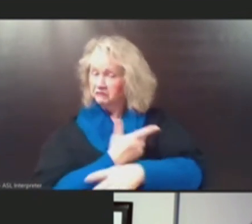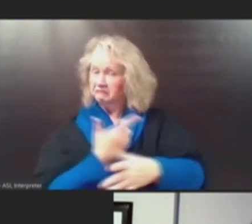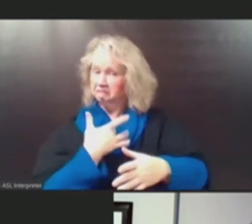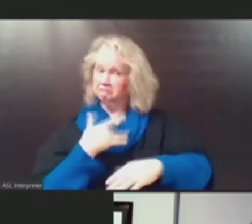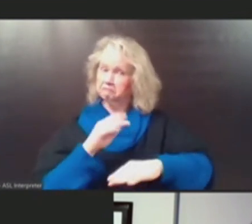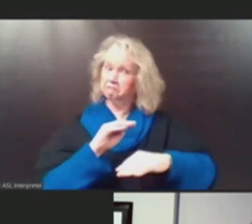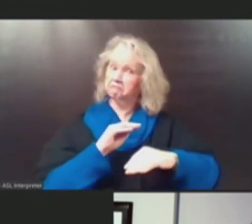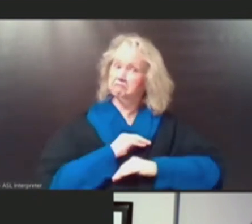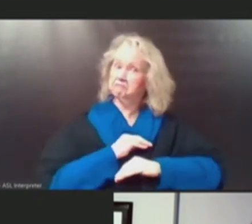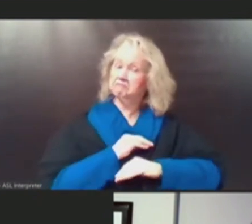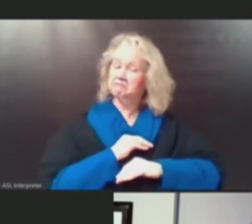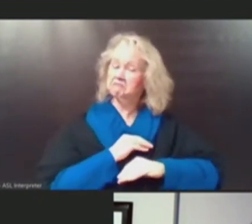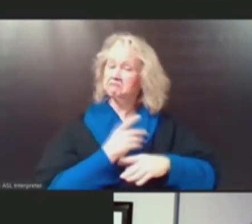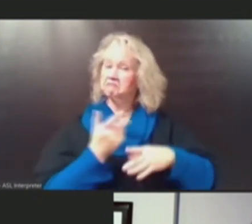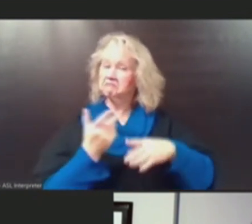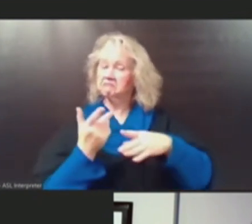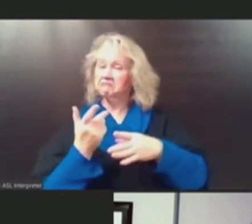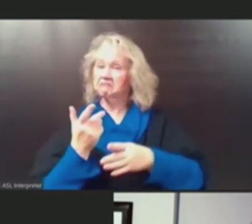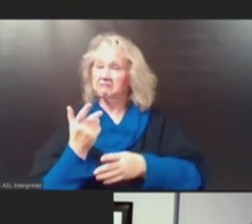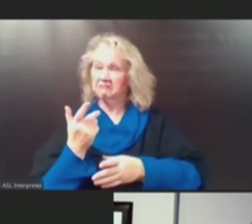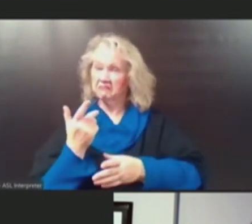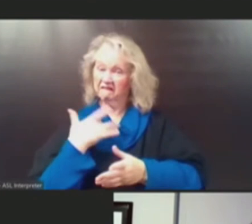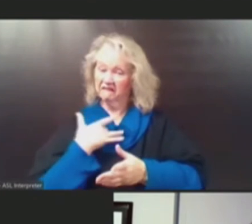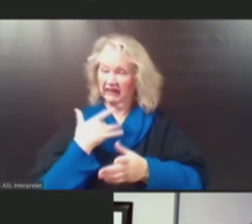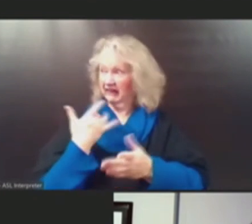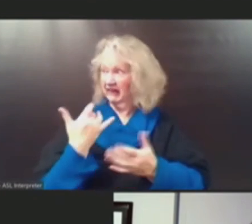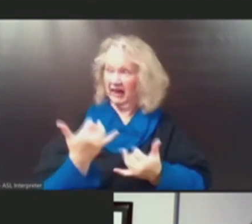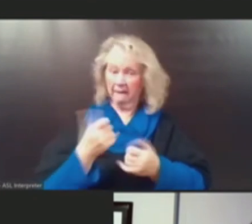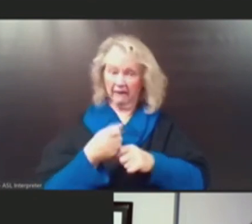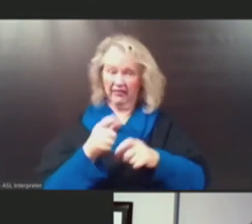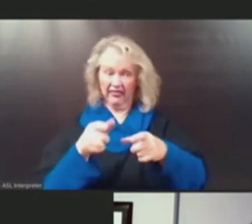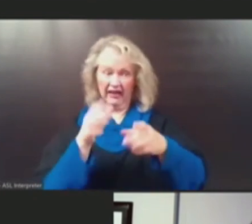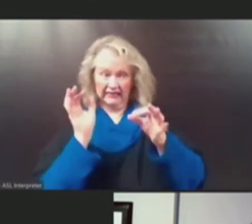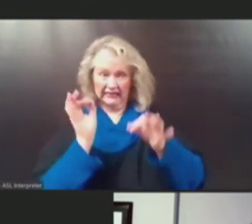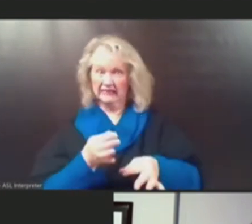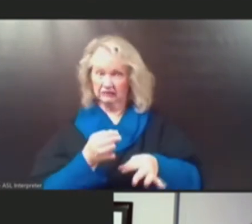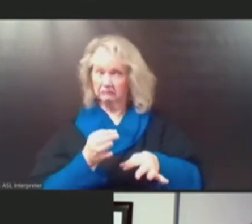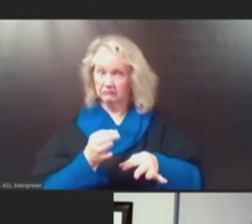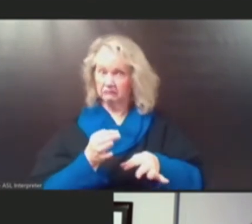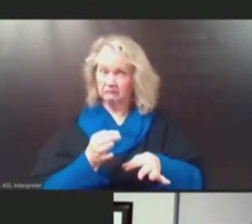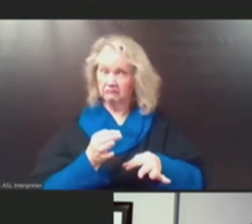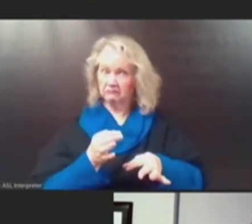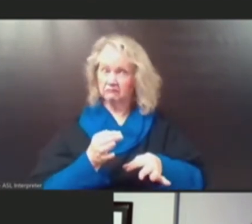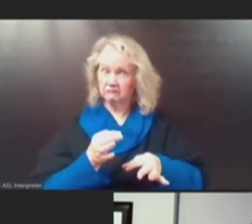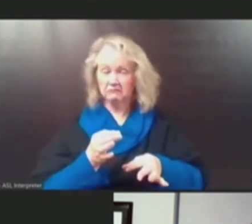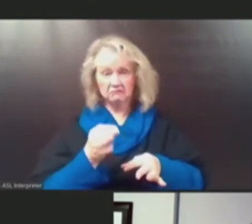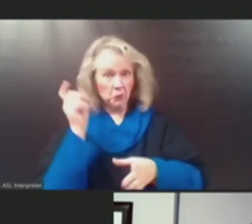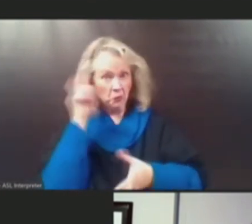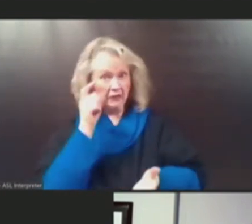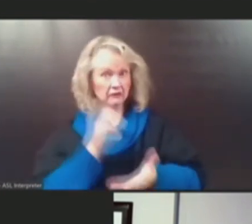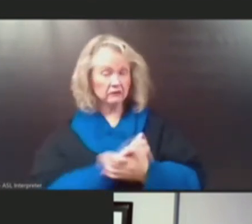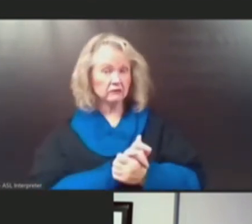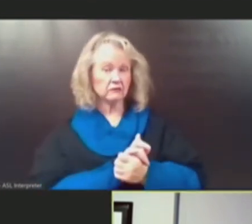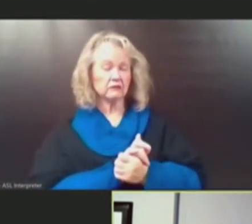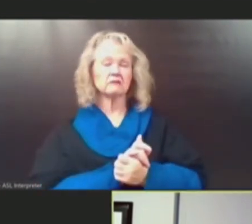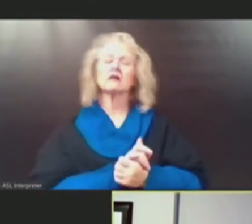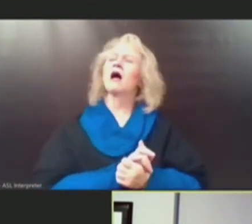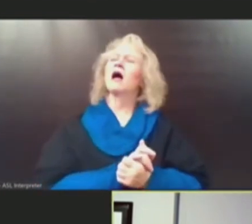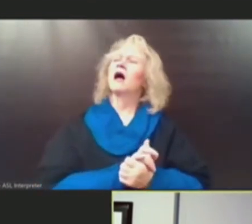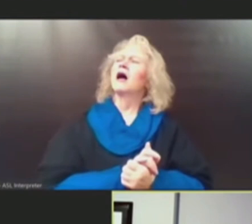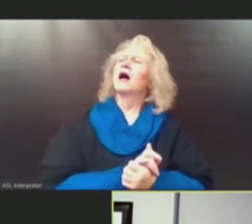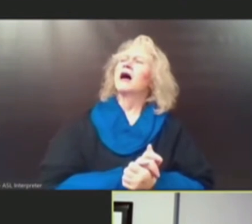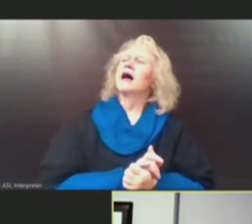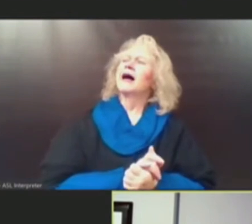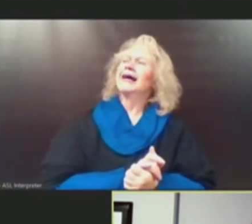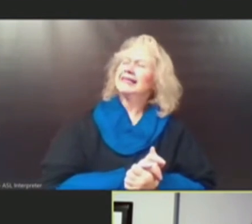we're at a place where, uh, a move like this, uh, that you guys are contemplating is, uh, justified? So I think